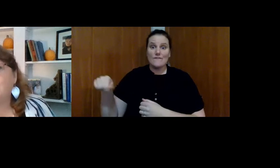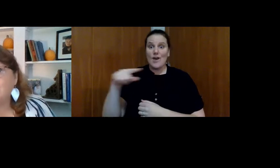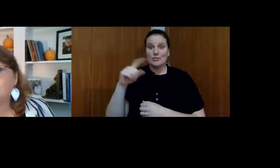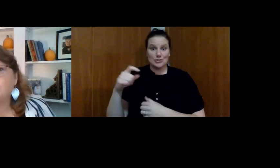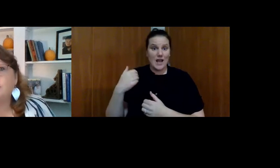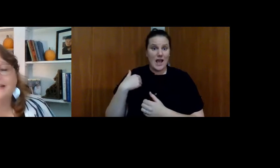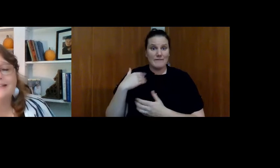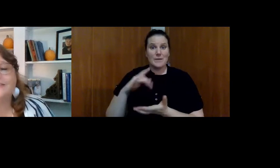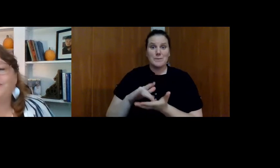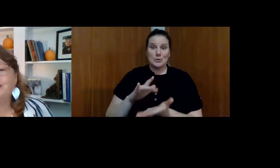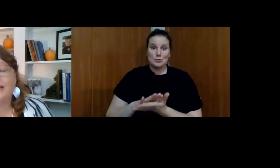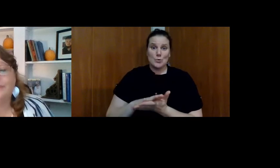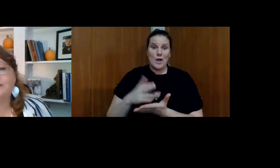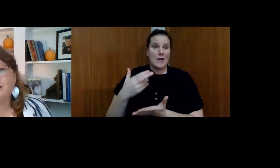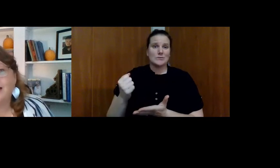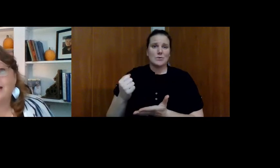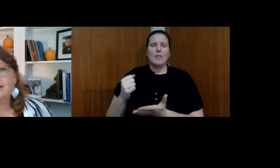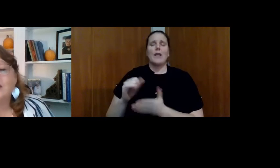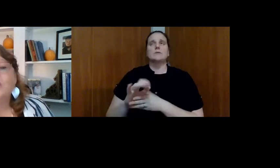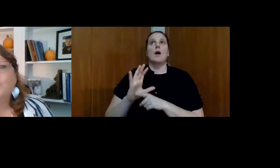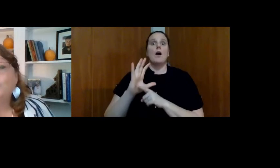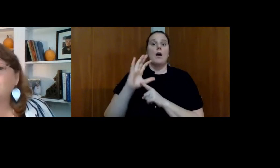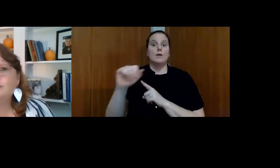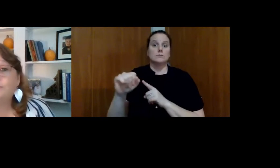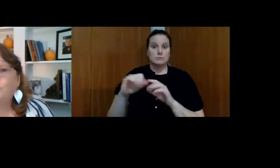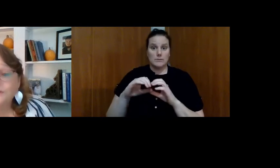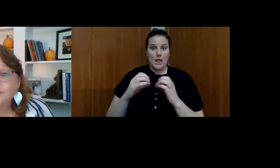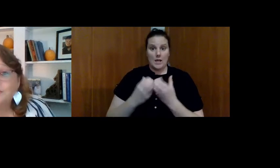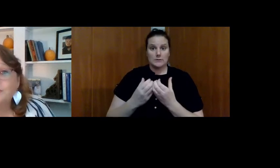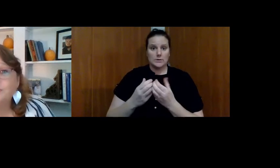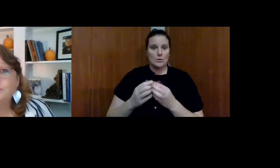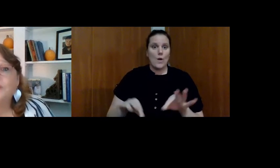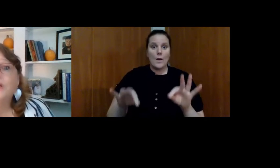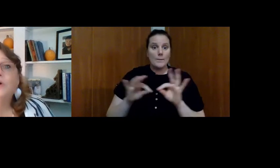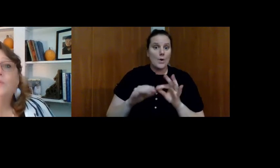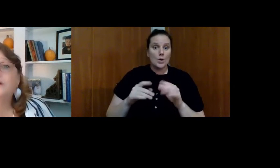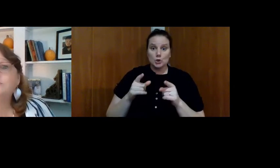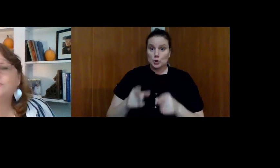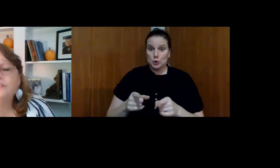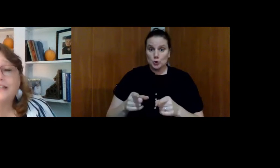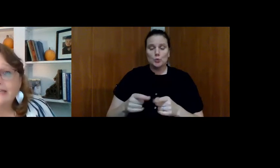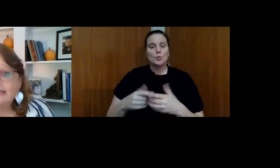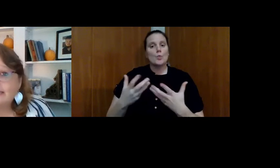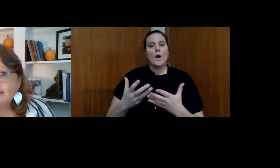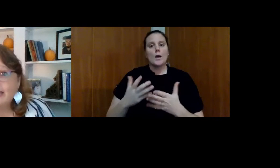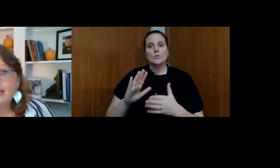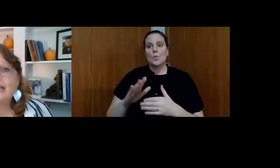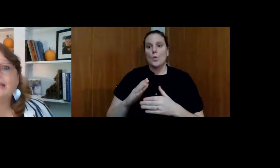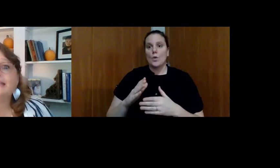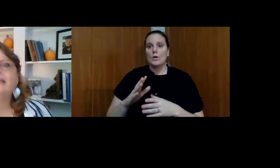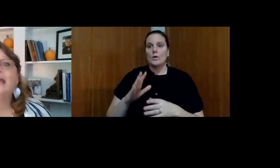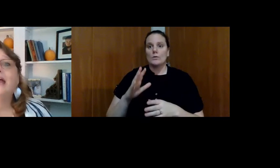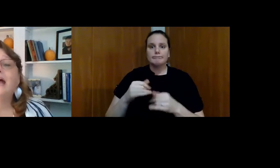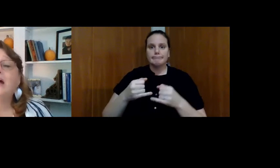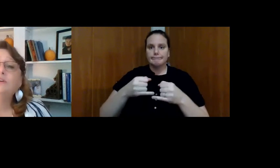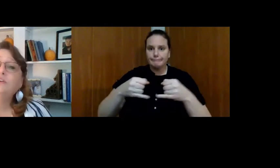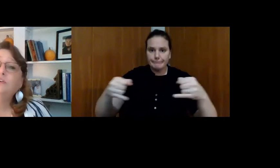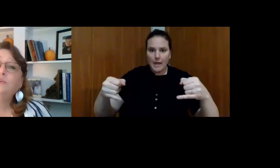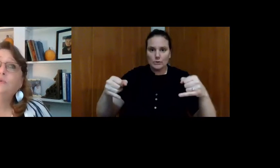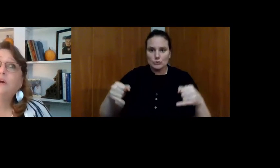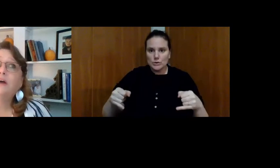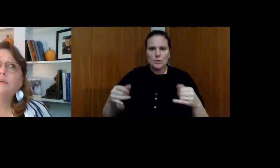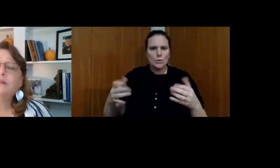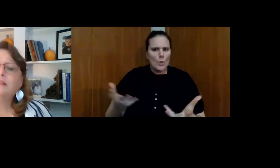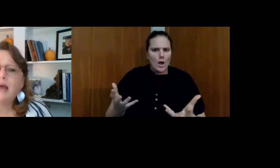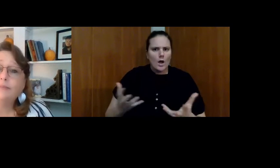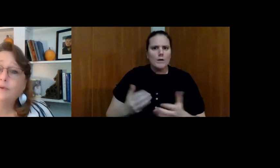middle school, high school. It is a phenomenal class. What's important to you? What's your line in the sand? How do